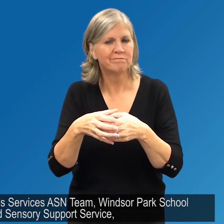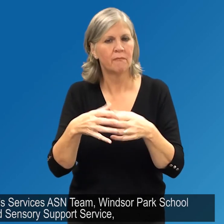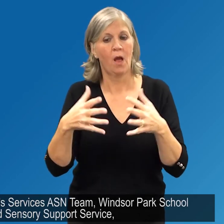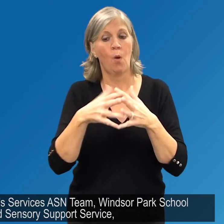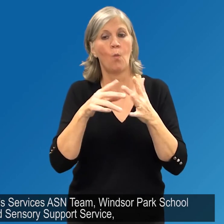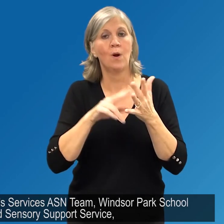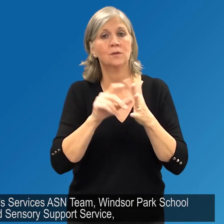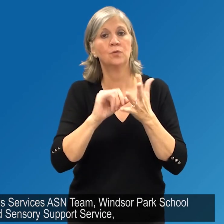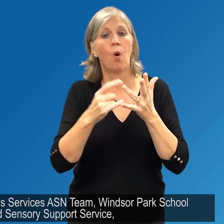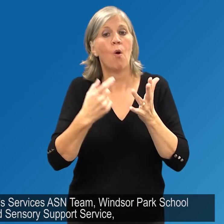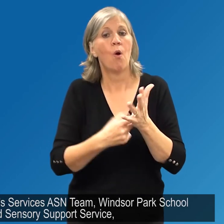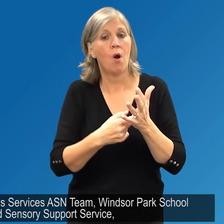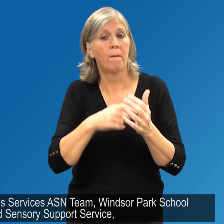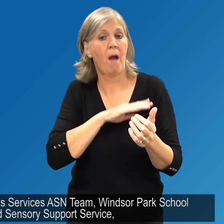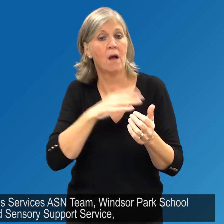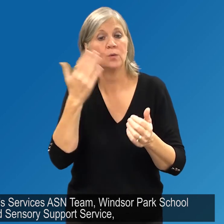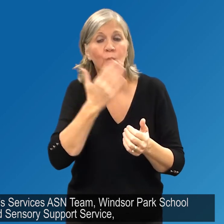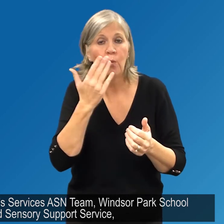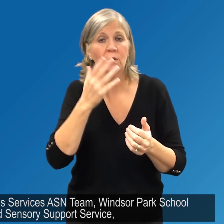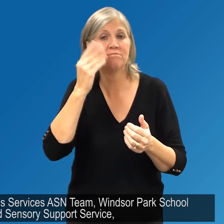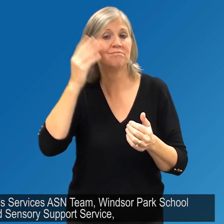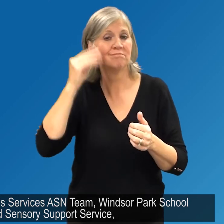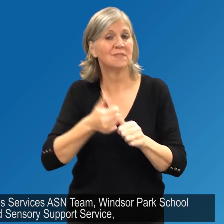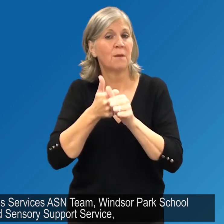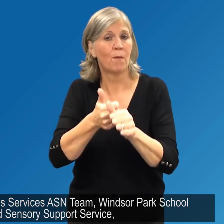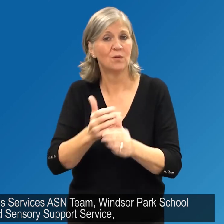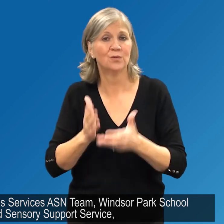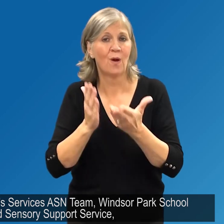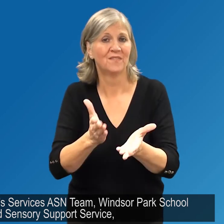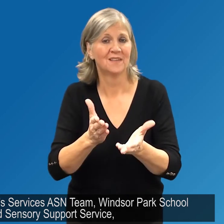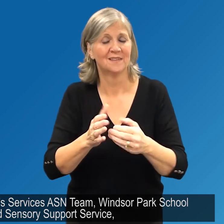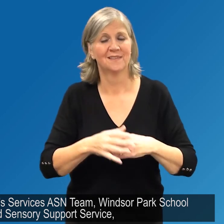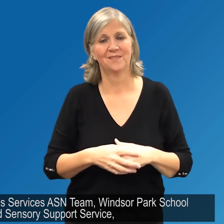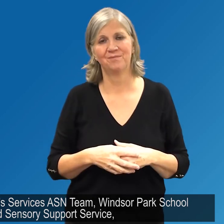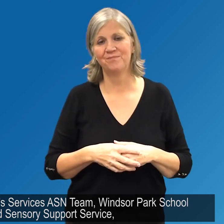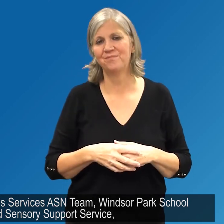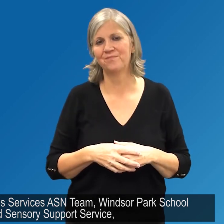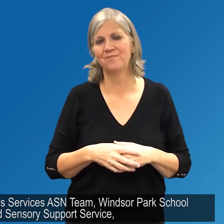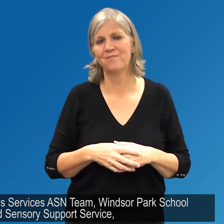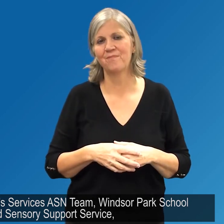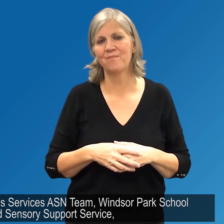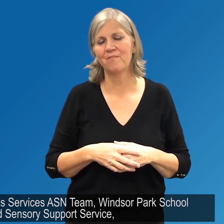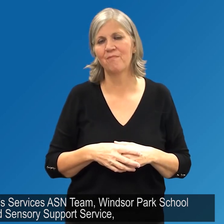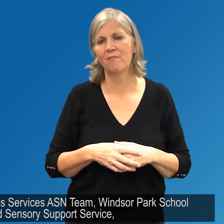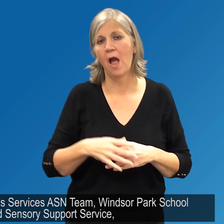Assigned to Children's Services ASN team, Windsor Park School and Sensory Support Service.